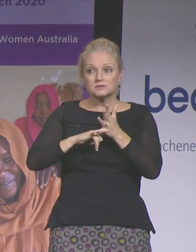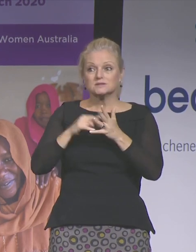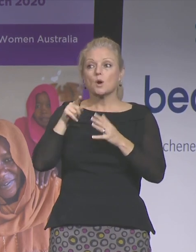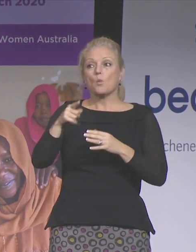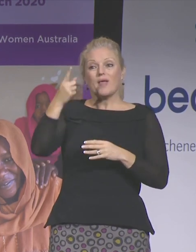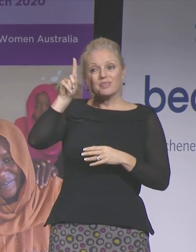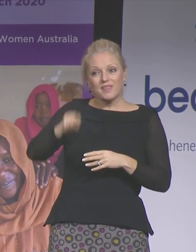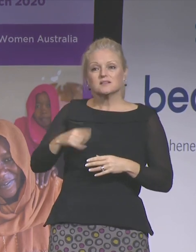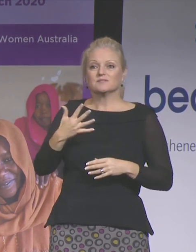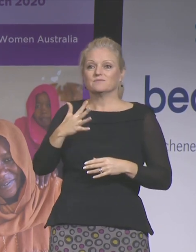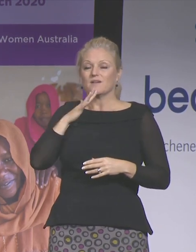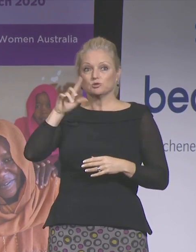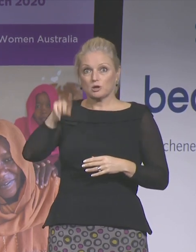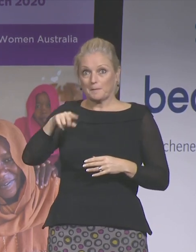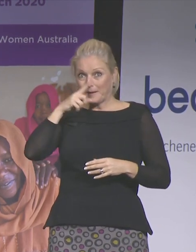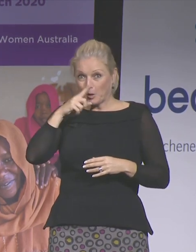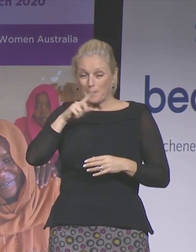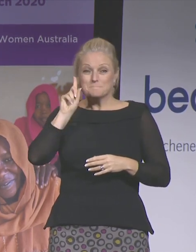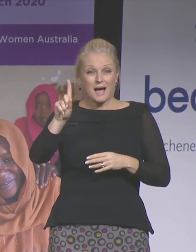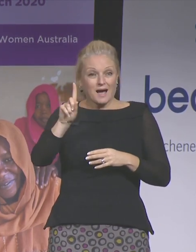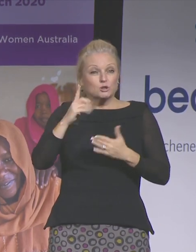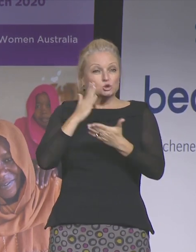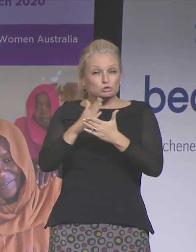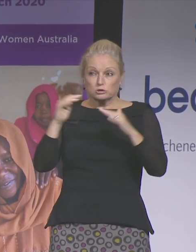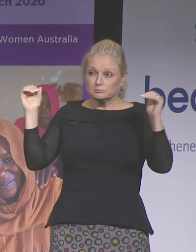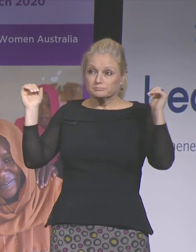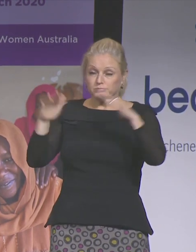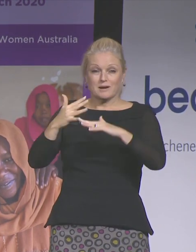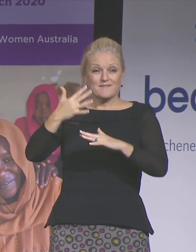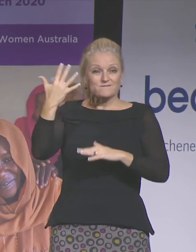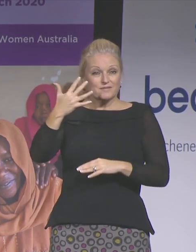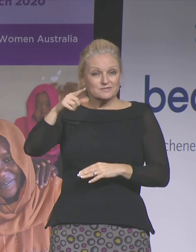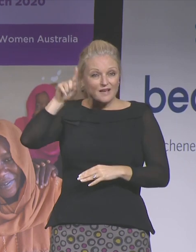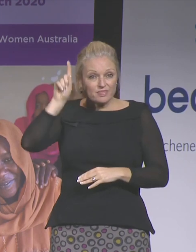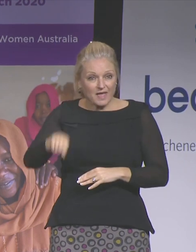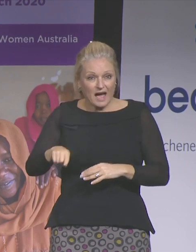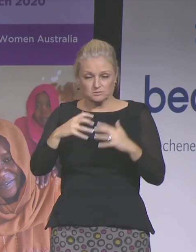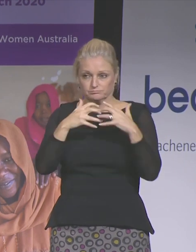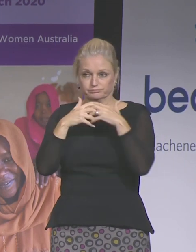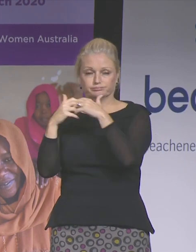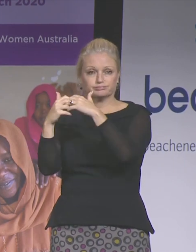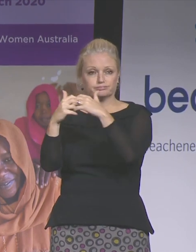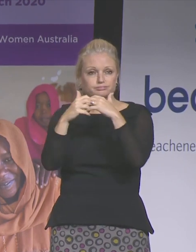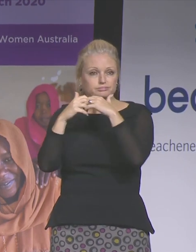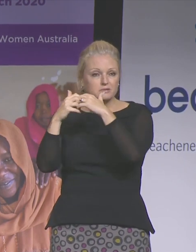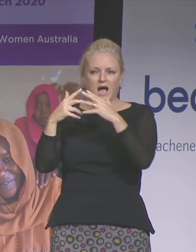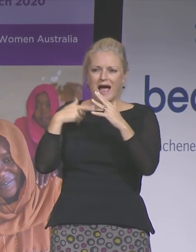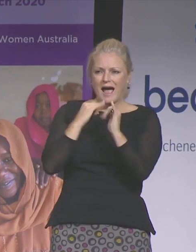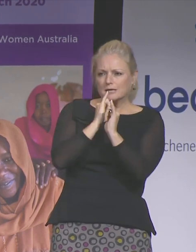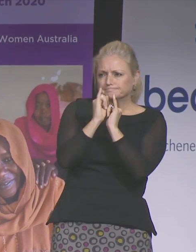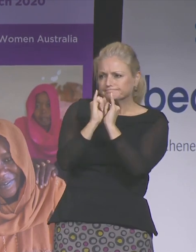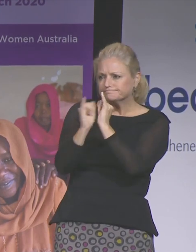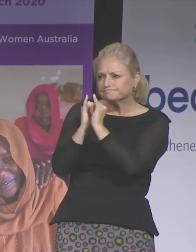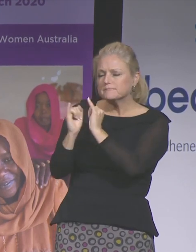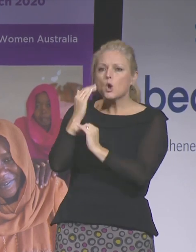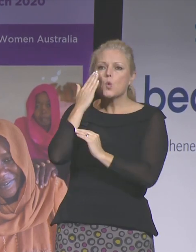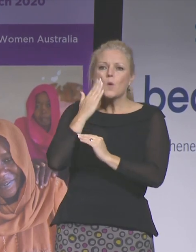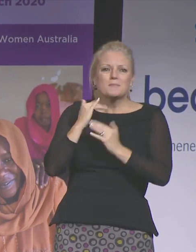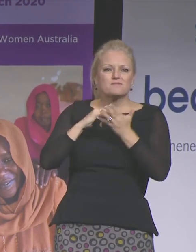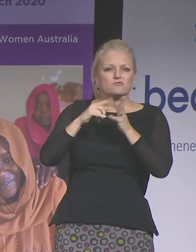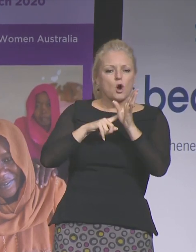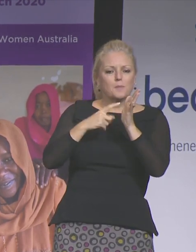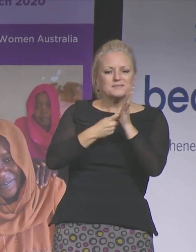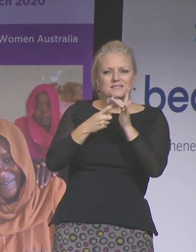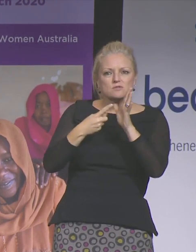people, now holding 15,000. It was here that I interviewed women from Syria, Iran, Iraq, Afghanistan